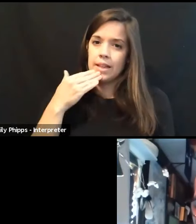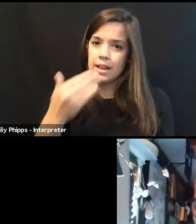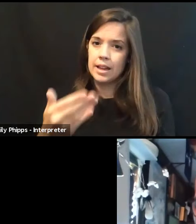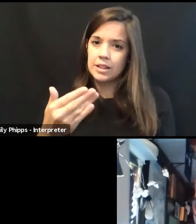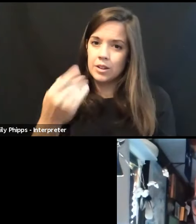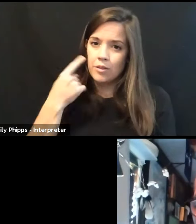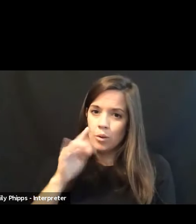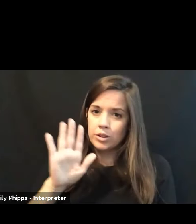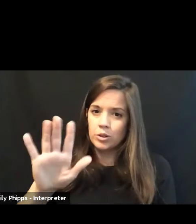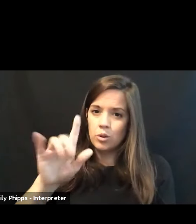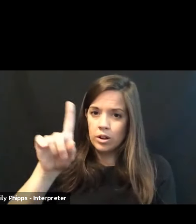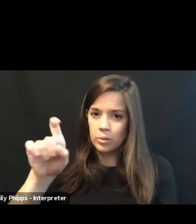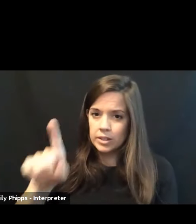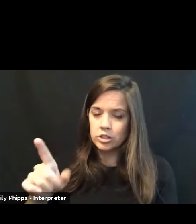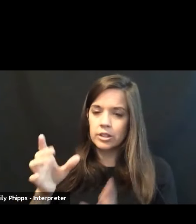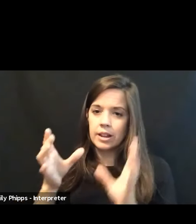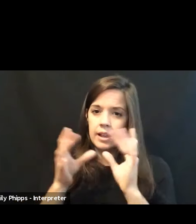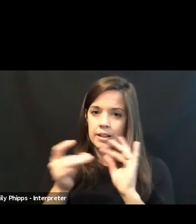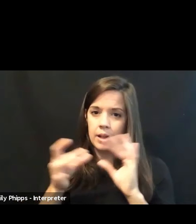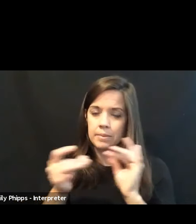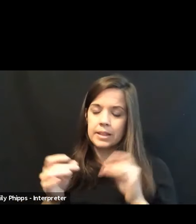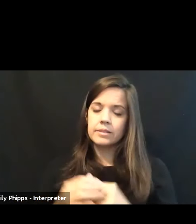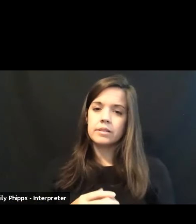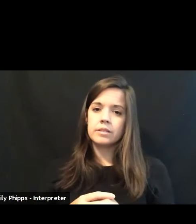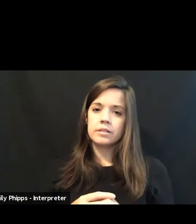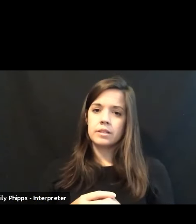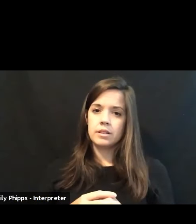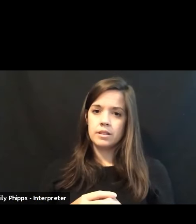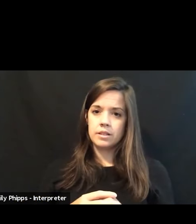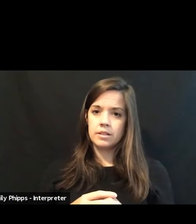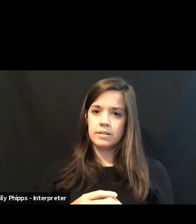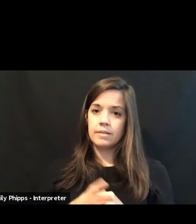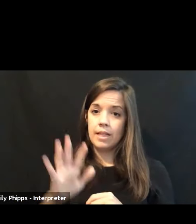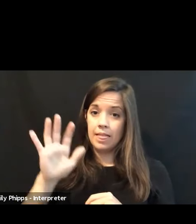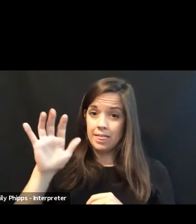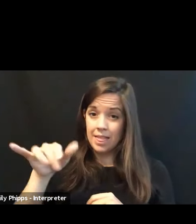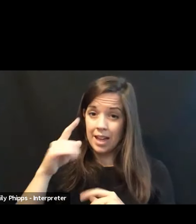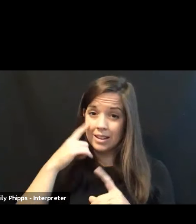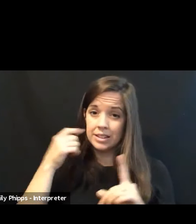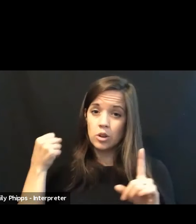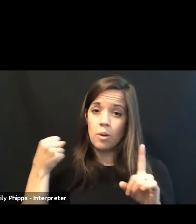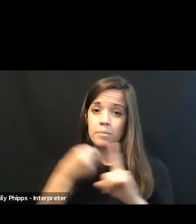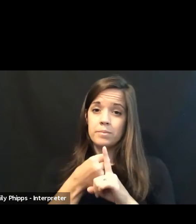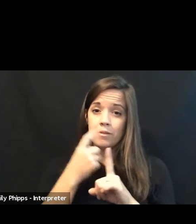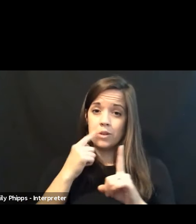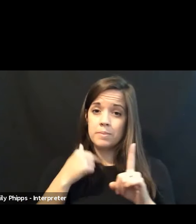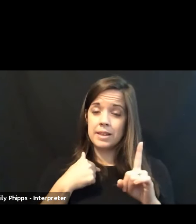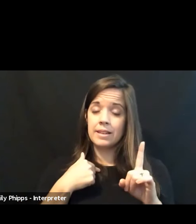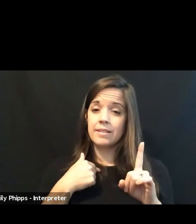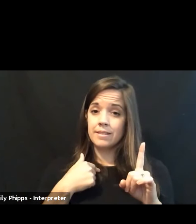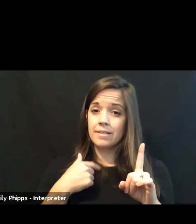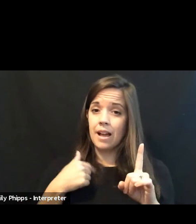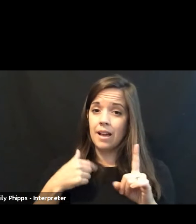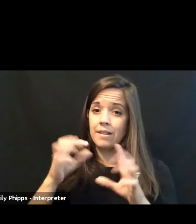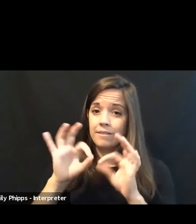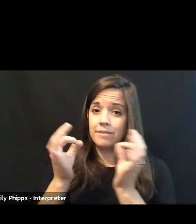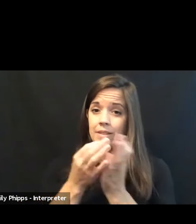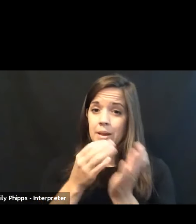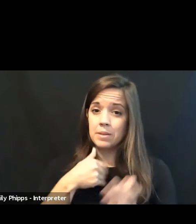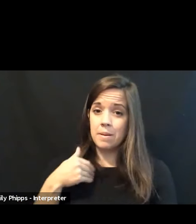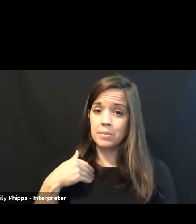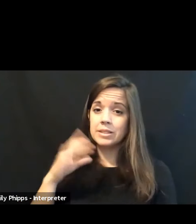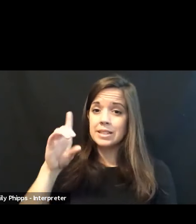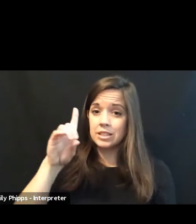question and your comment. I'll tell you, that hits home for me. And I have relatives in Detroit